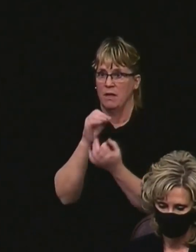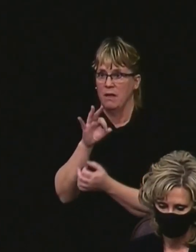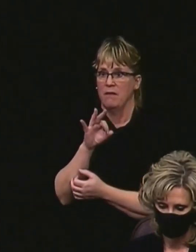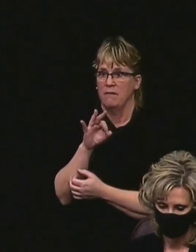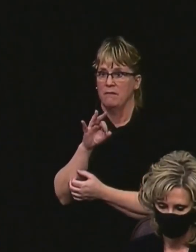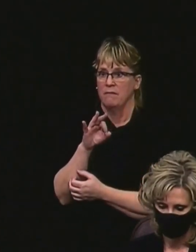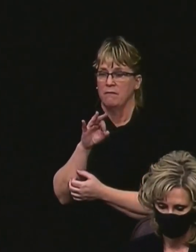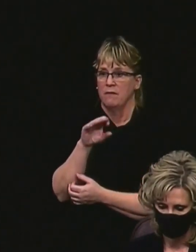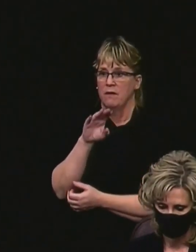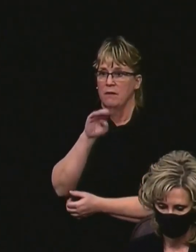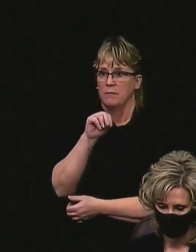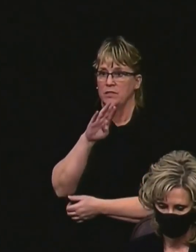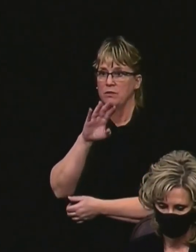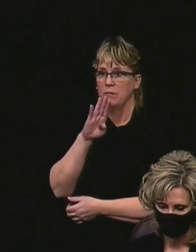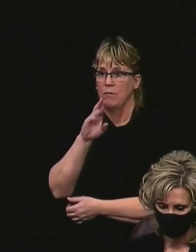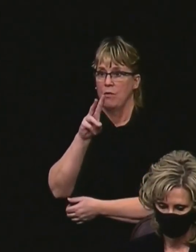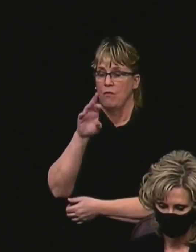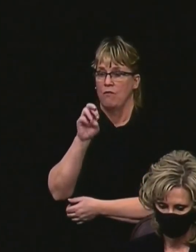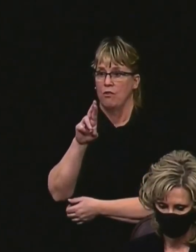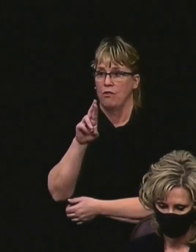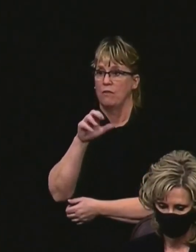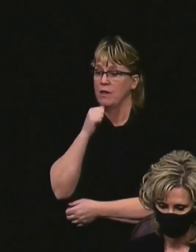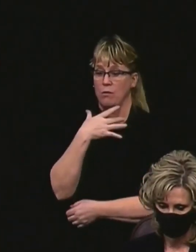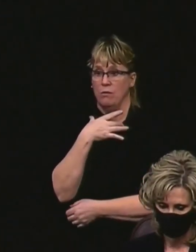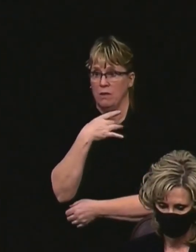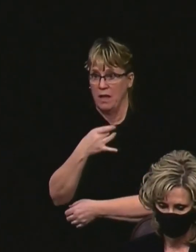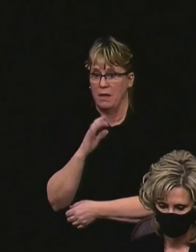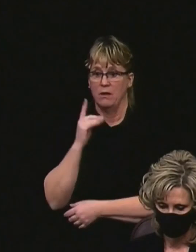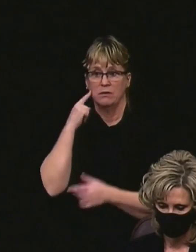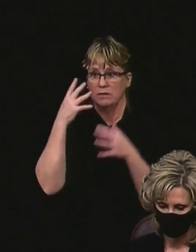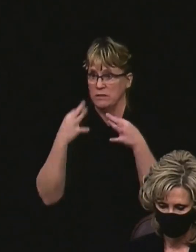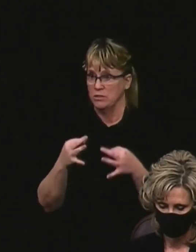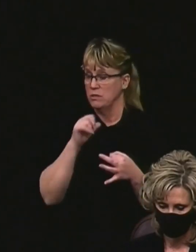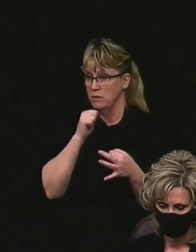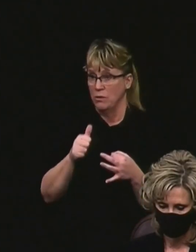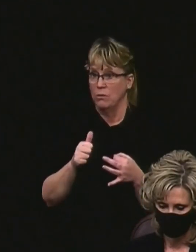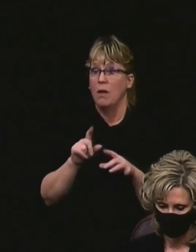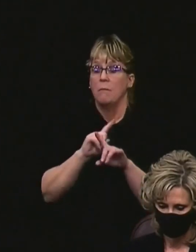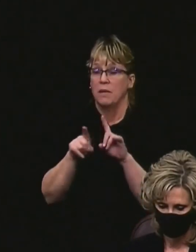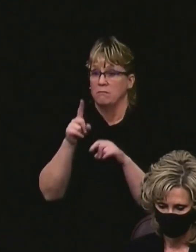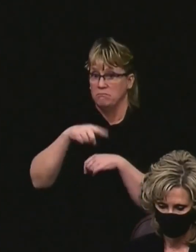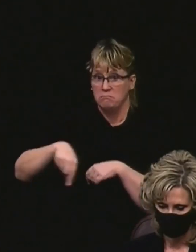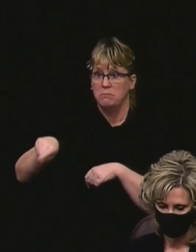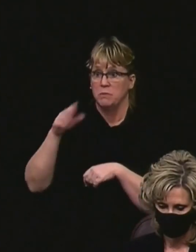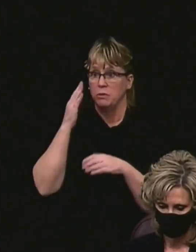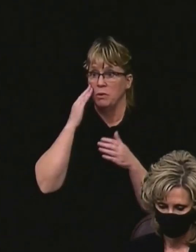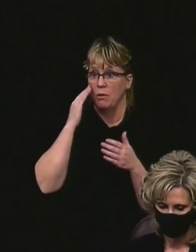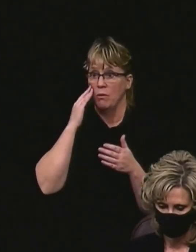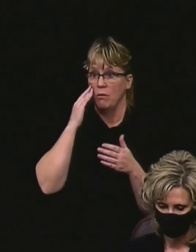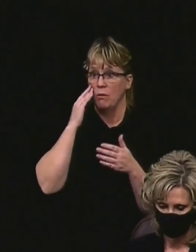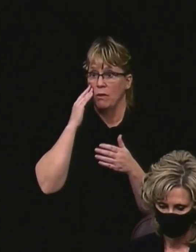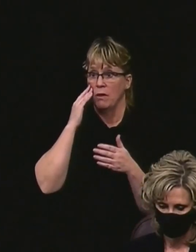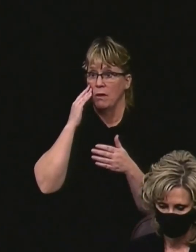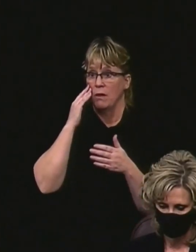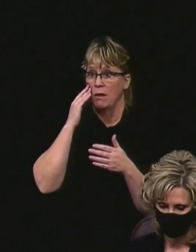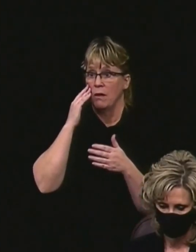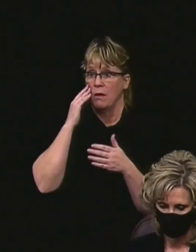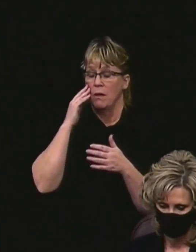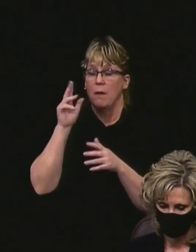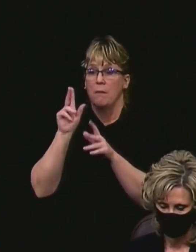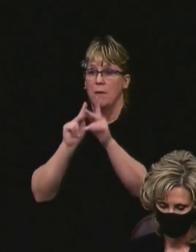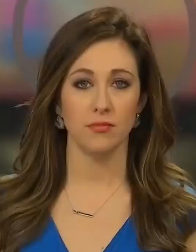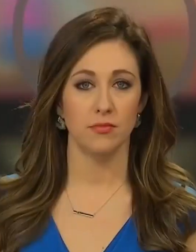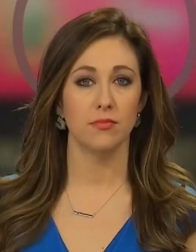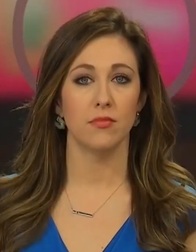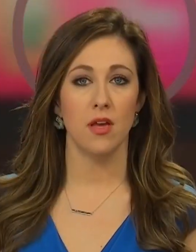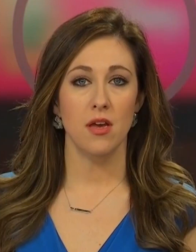They obviously don't like our decision in this case, but as we all know that victims don't make that decision.